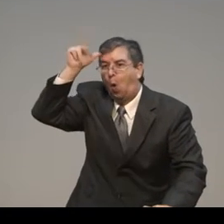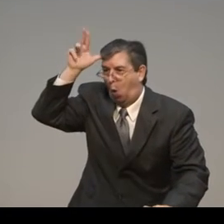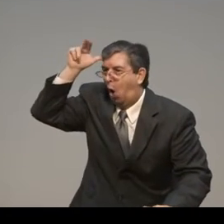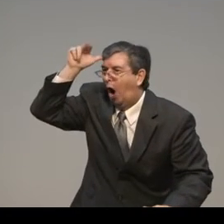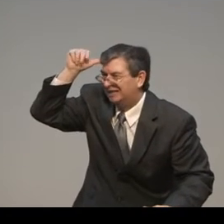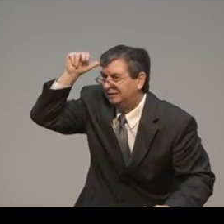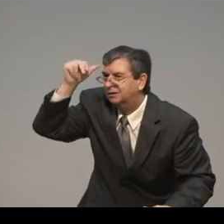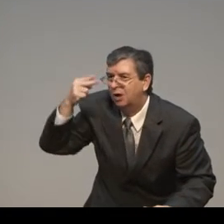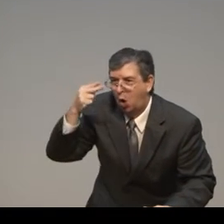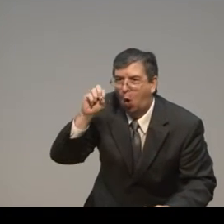But.